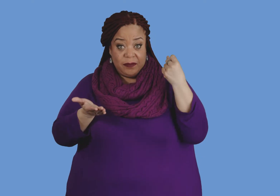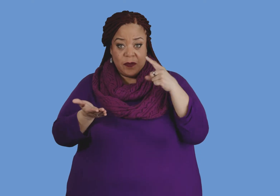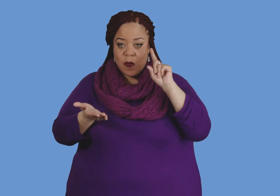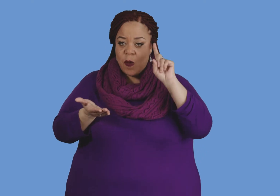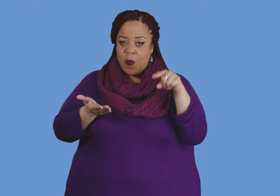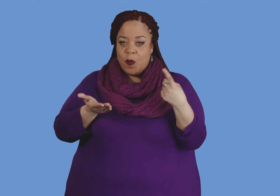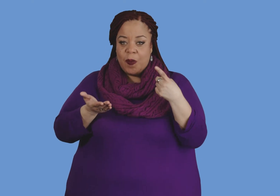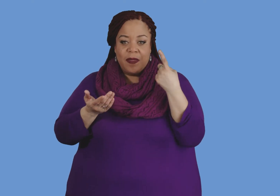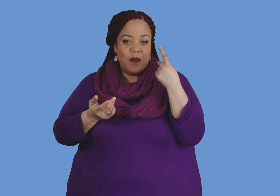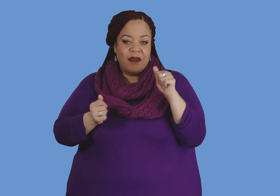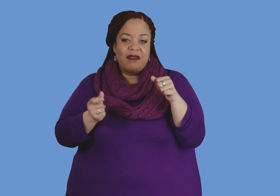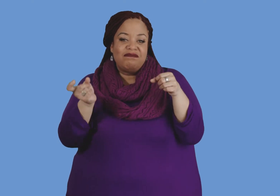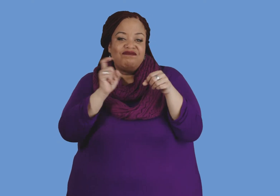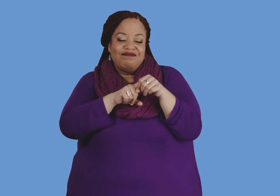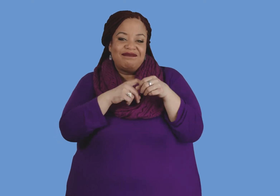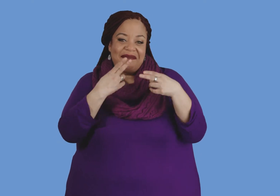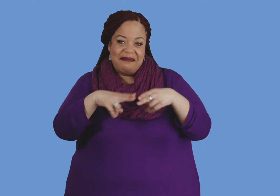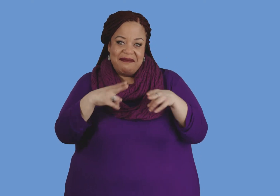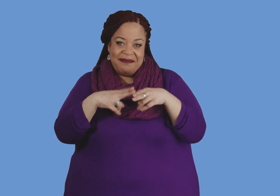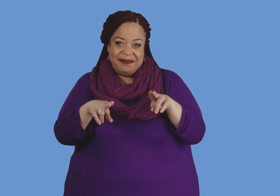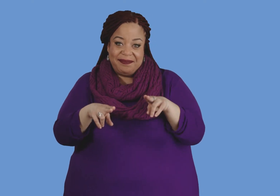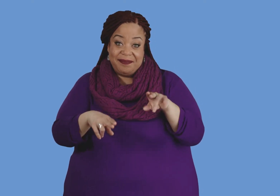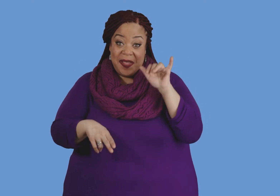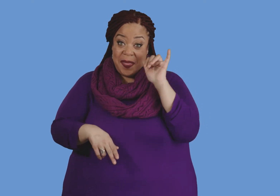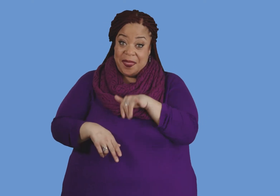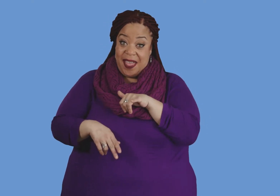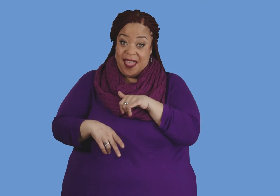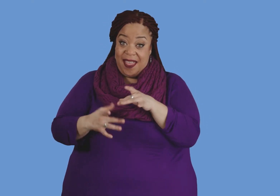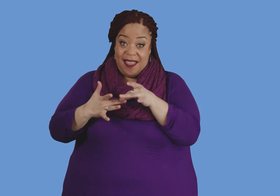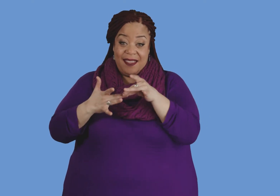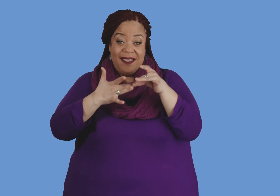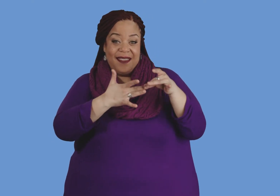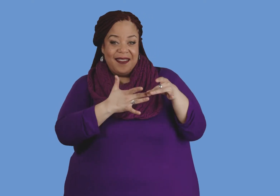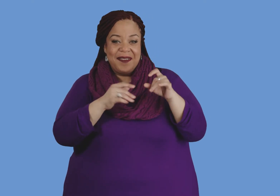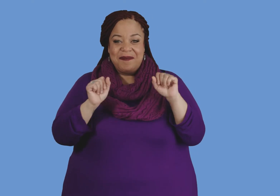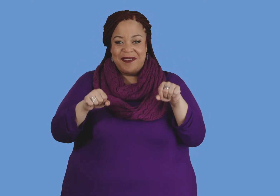only takes one sperm to meet with an egg, which can lead to pregnancy.